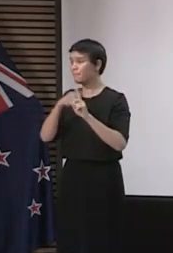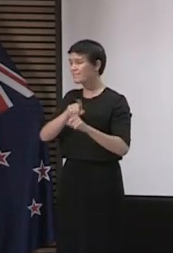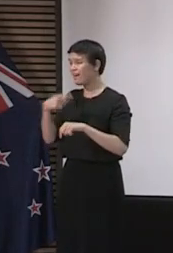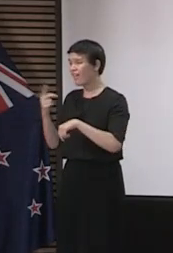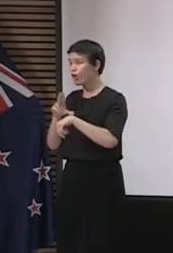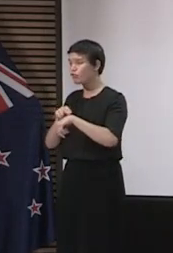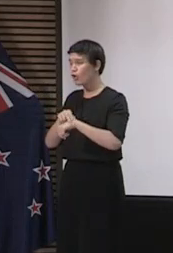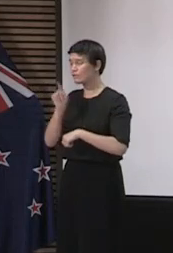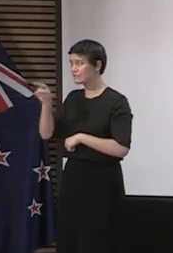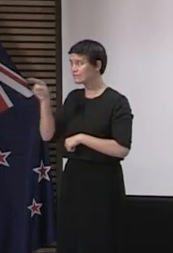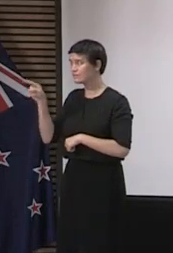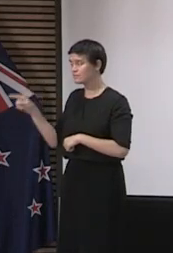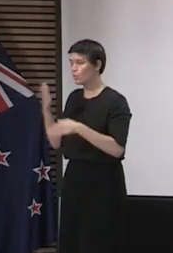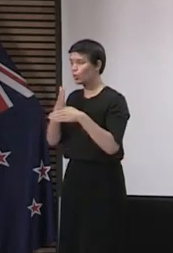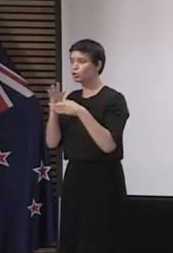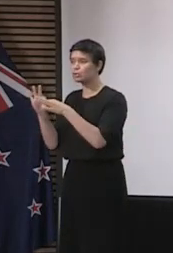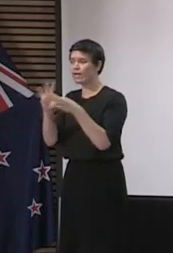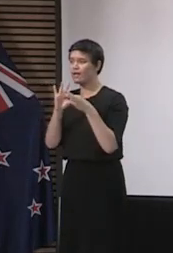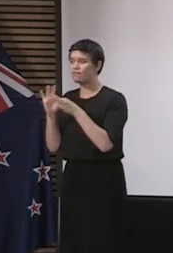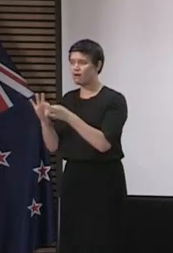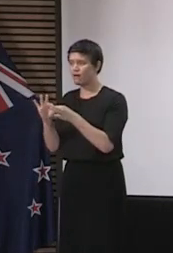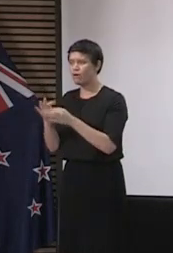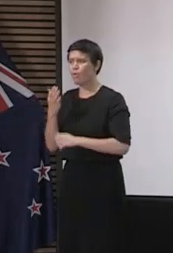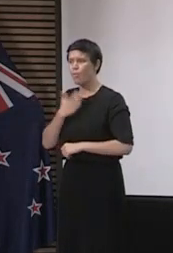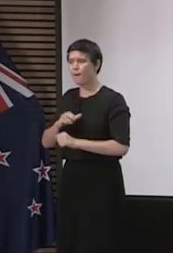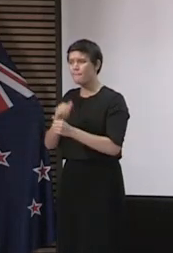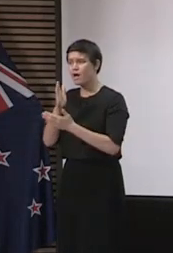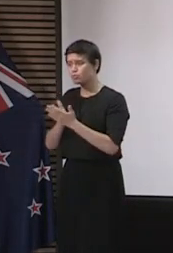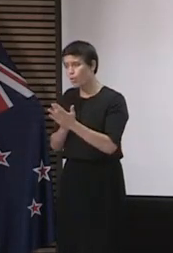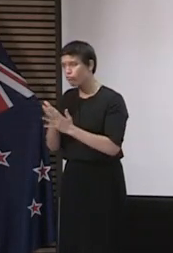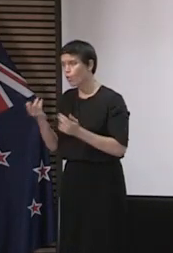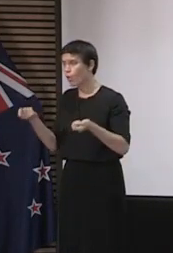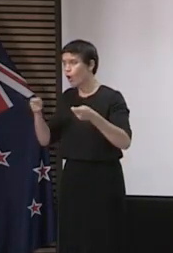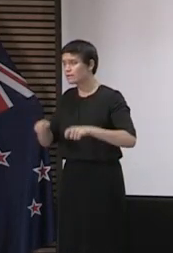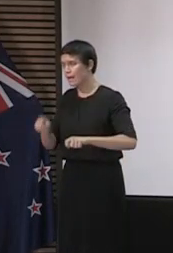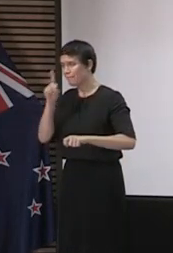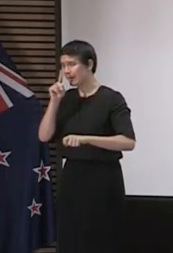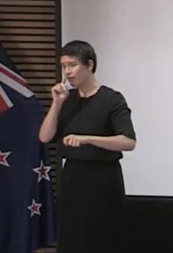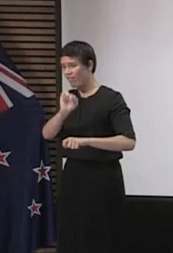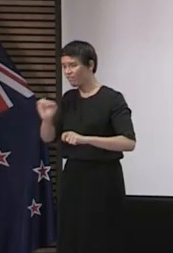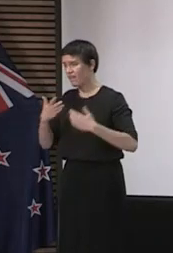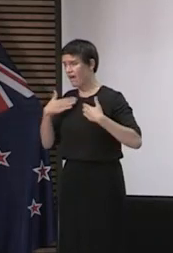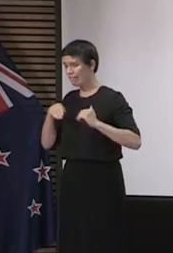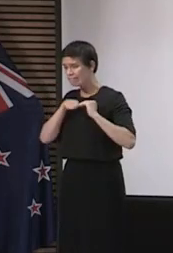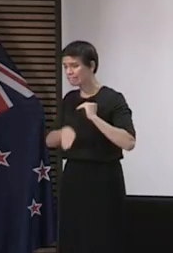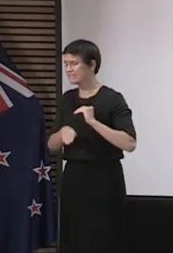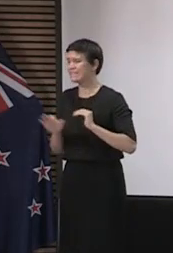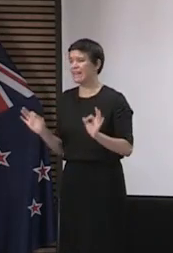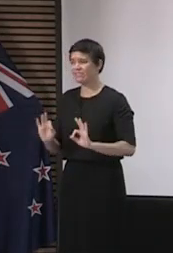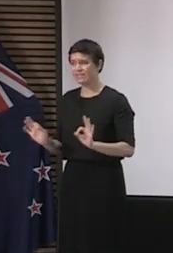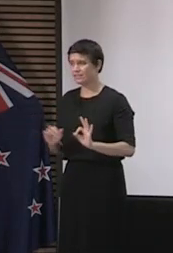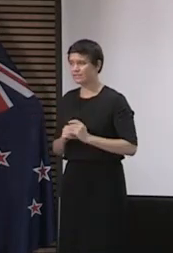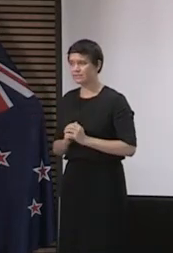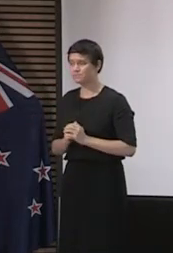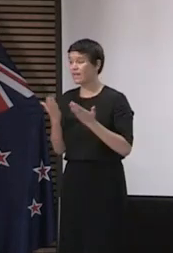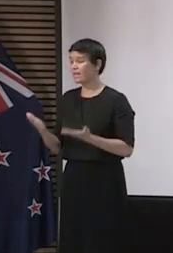reduce the likelihood of any harm resulting from that and, in particular, how to make sure as we go into Alert Level 3